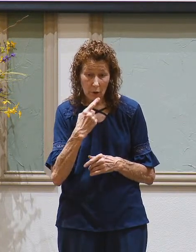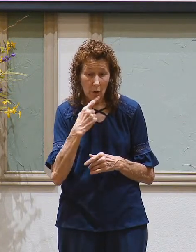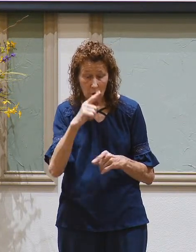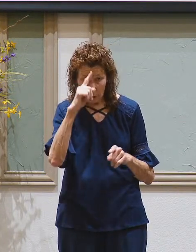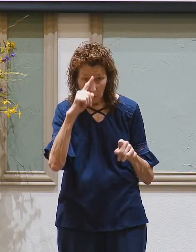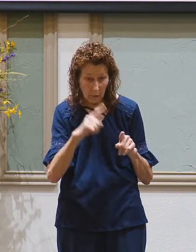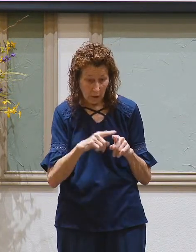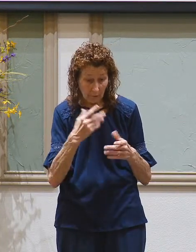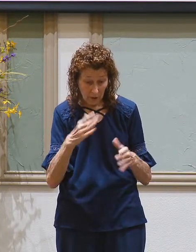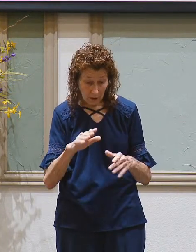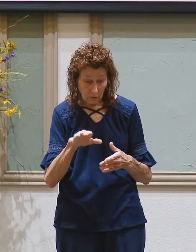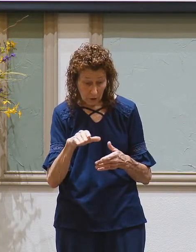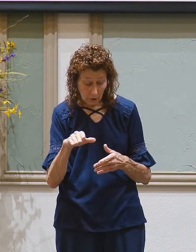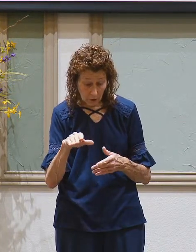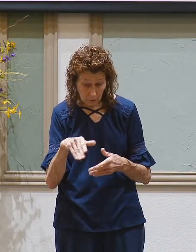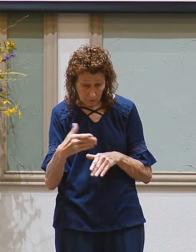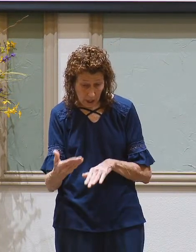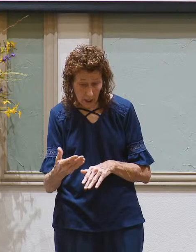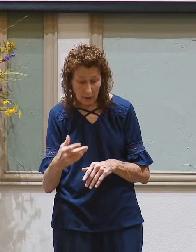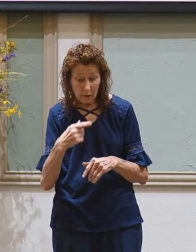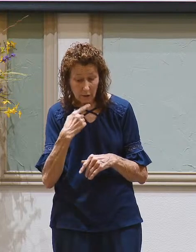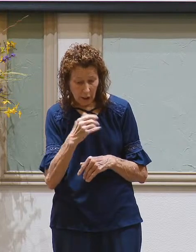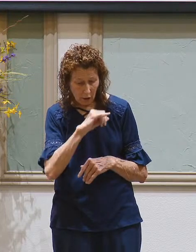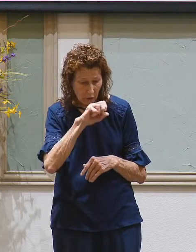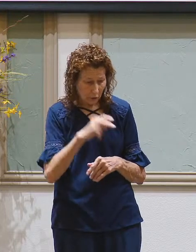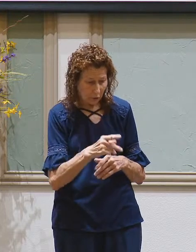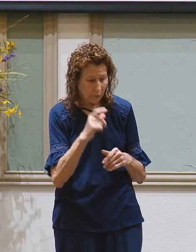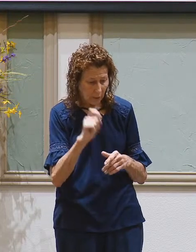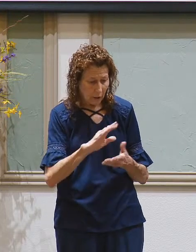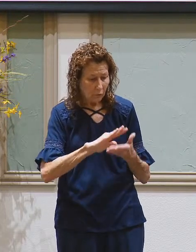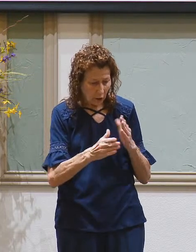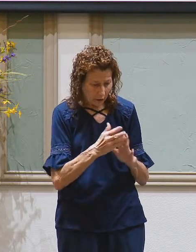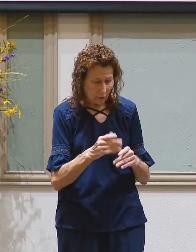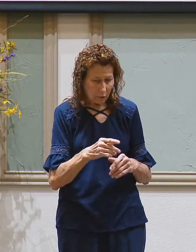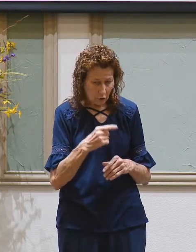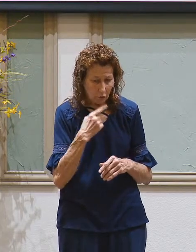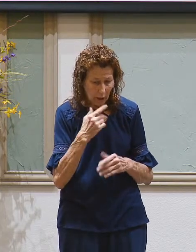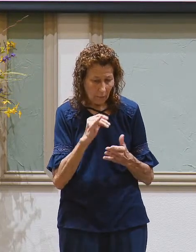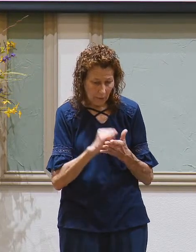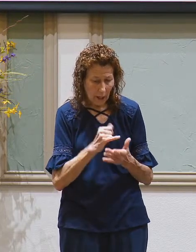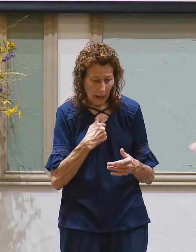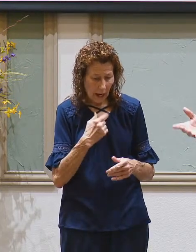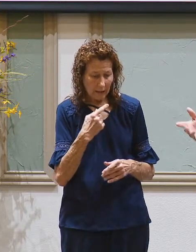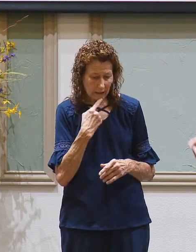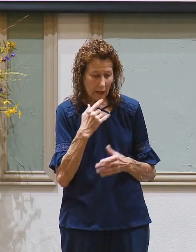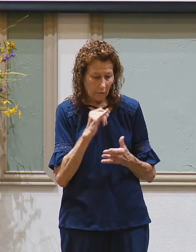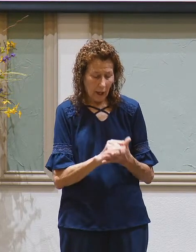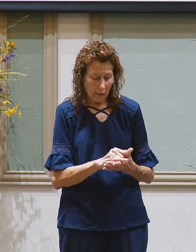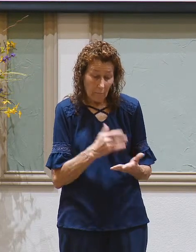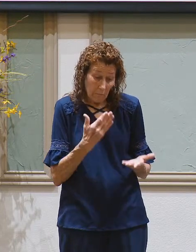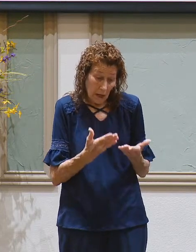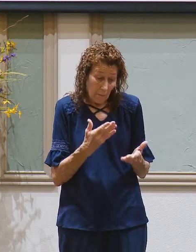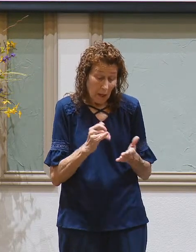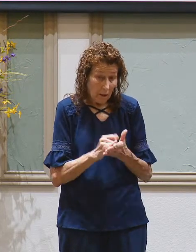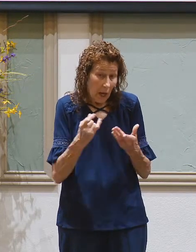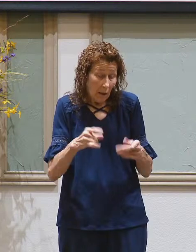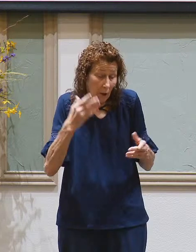brothers, after I'm gone, you go tell Joseph that I said he needs to forgive you. You tell him I said so. Maybe Jacob did.